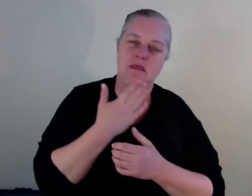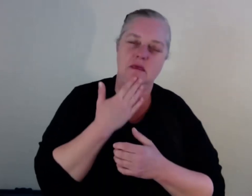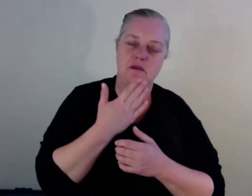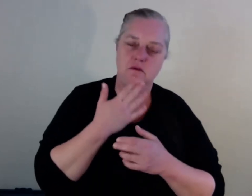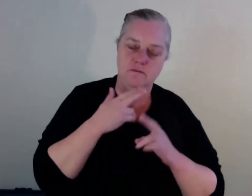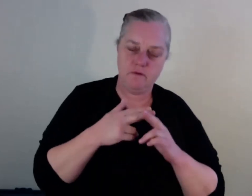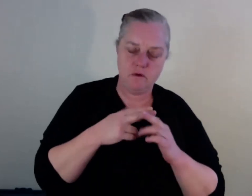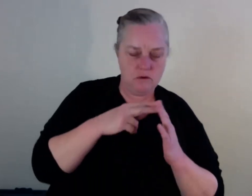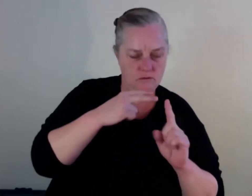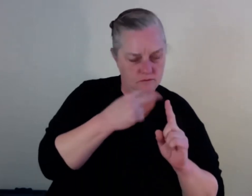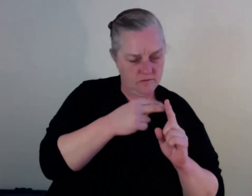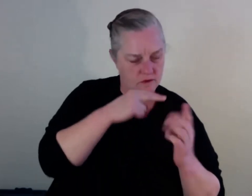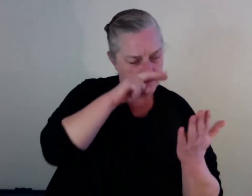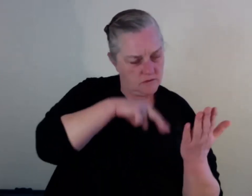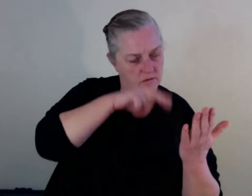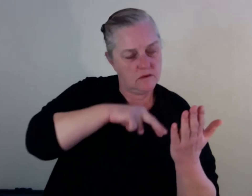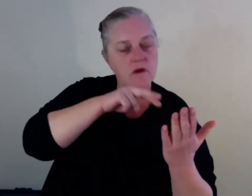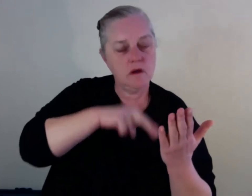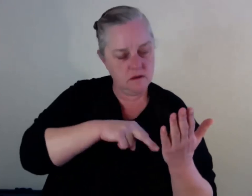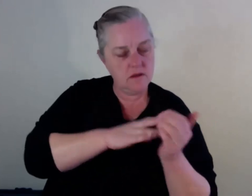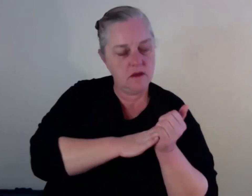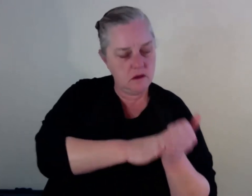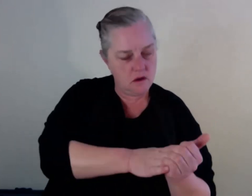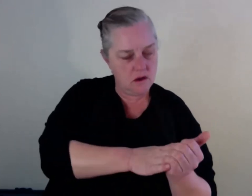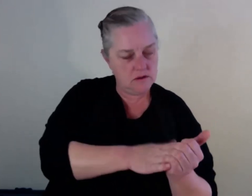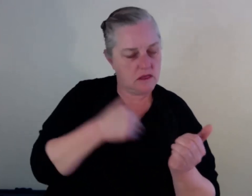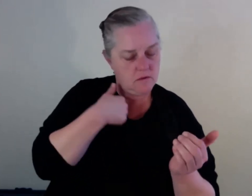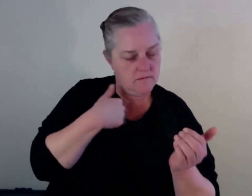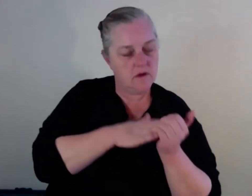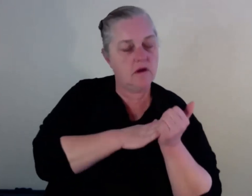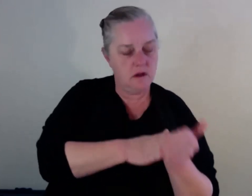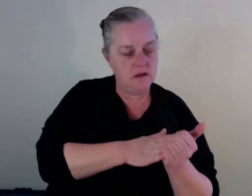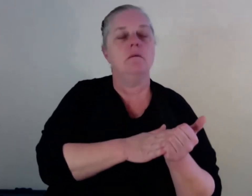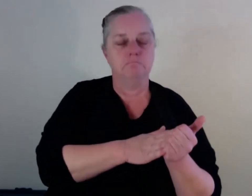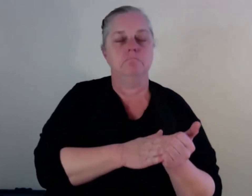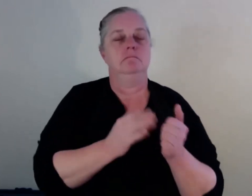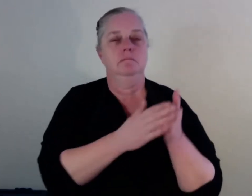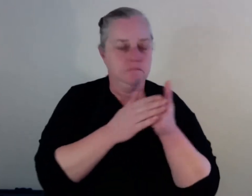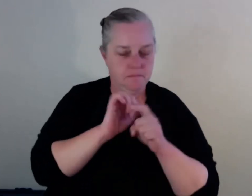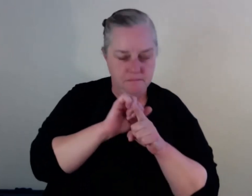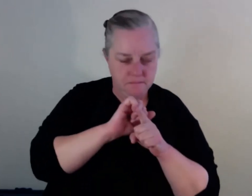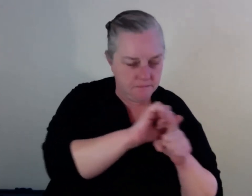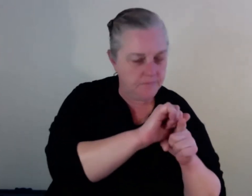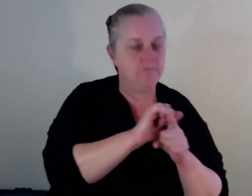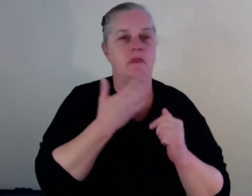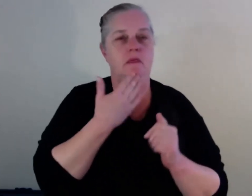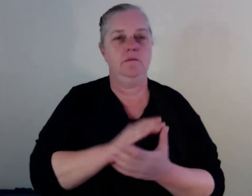sections of the guide and also for the people who have lived experience who I interviewed for the guide who participated. Um, and that